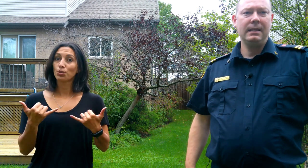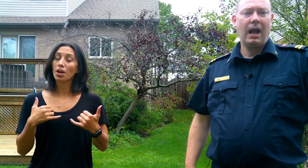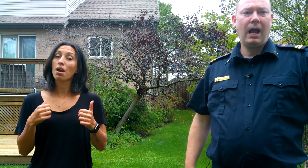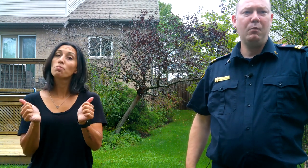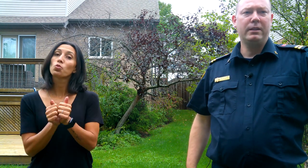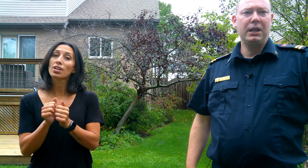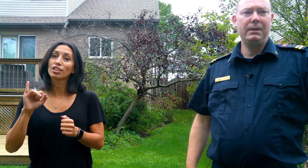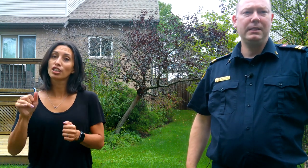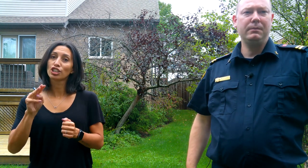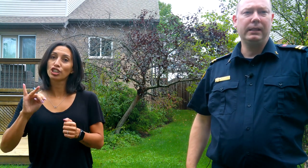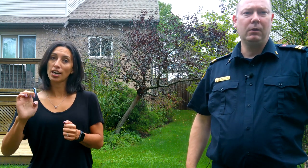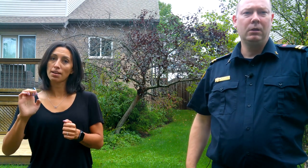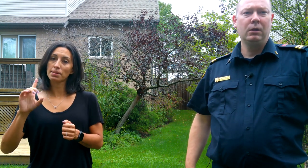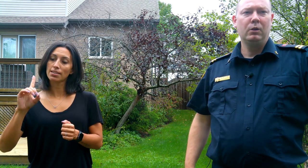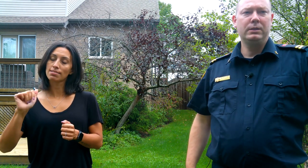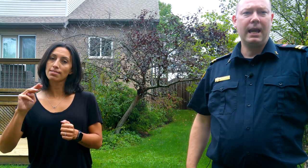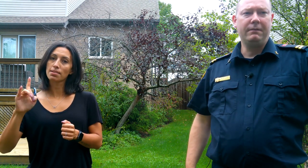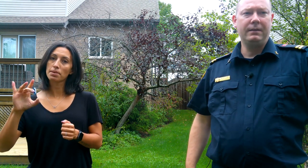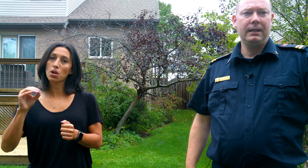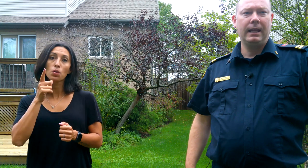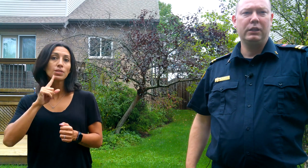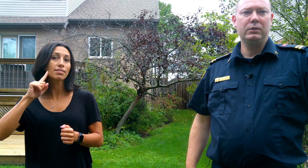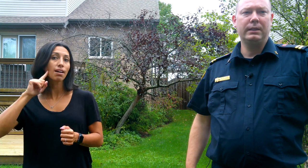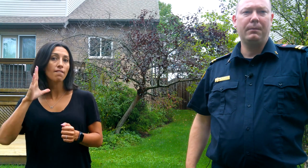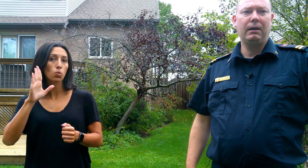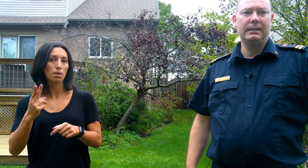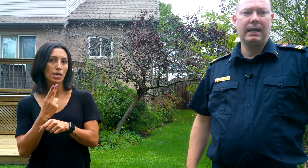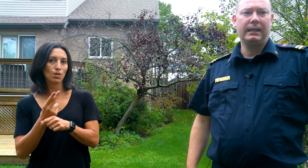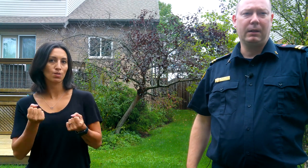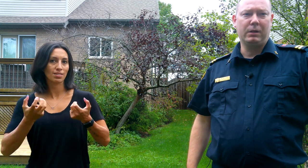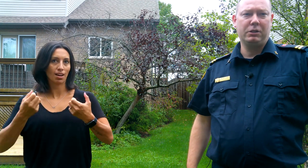I'm with Jamie D'Amelio who's deaf and using American Sign Language